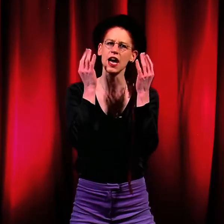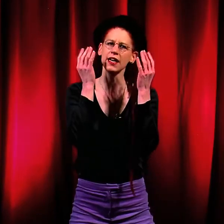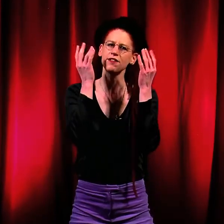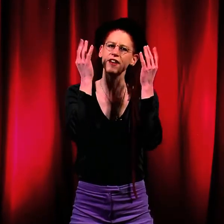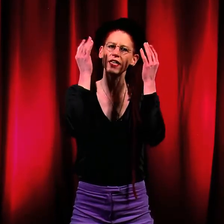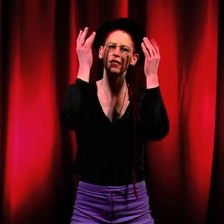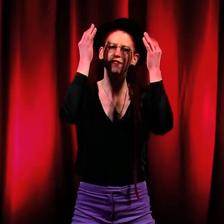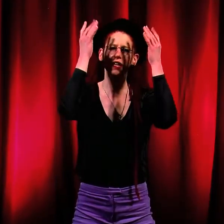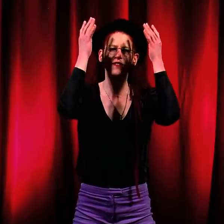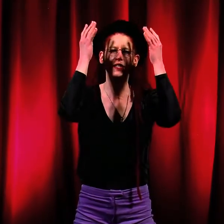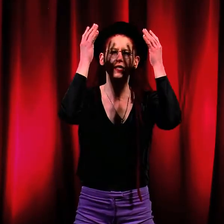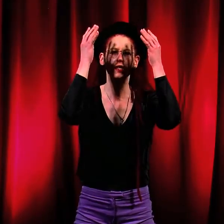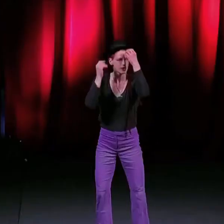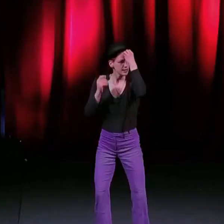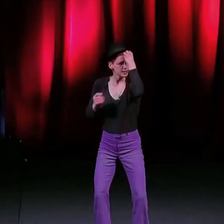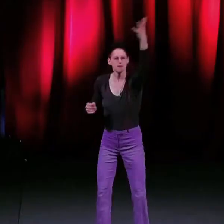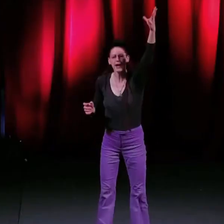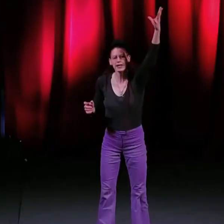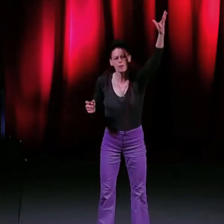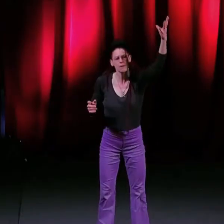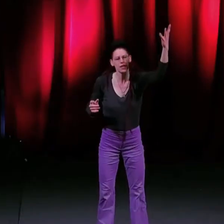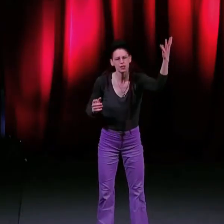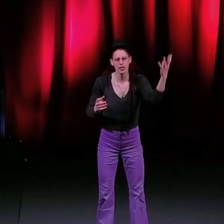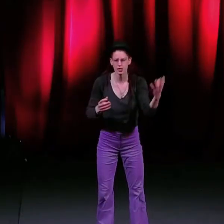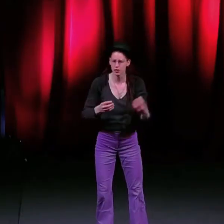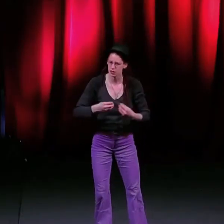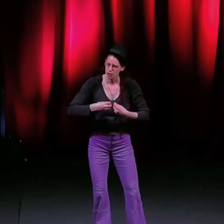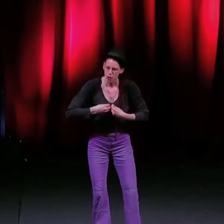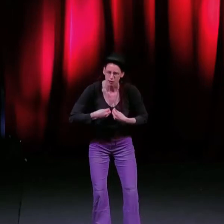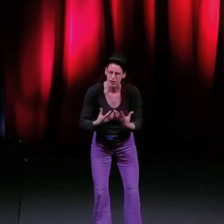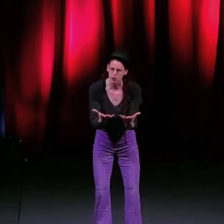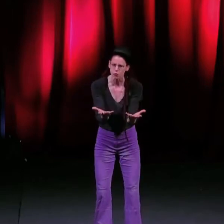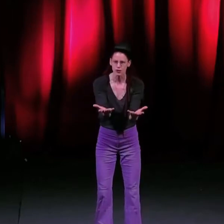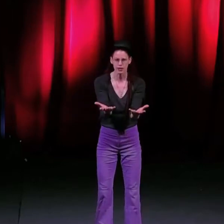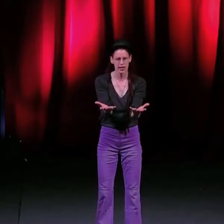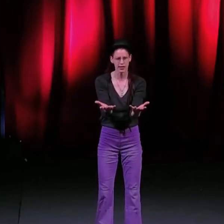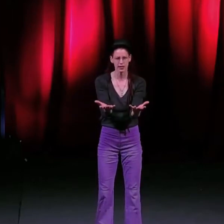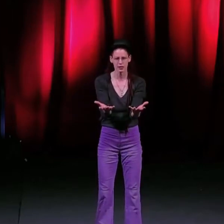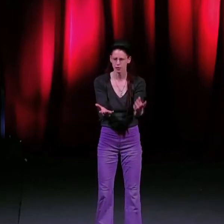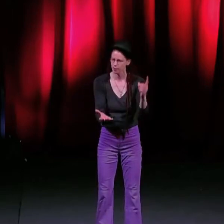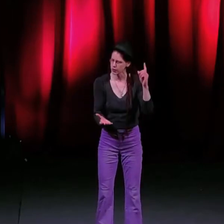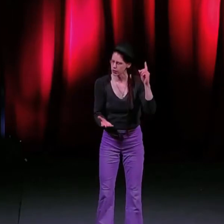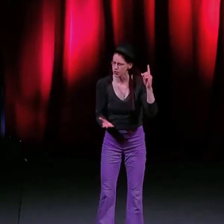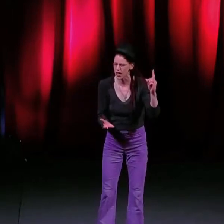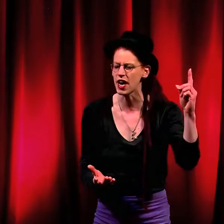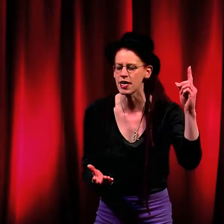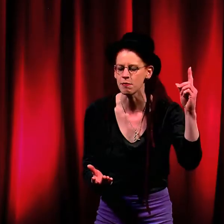jagged face of cliffs Sparking up imaginations of the human kind Time